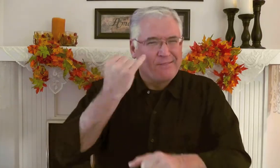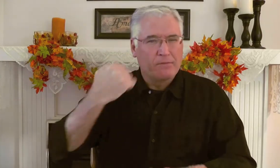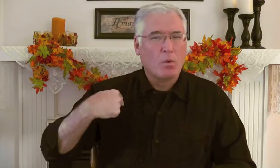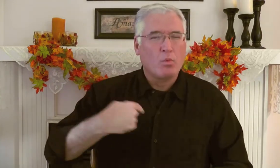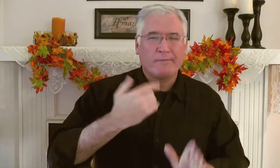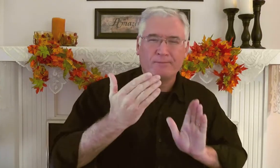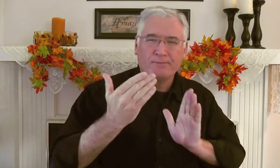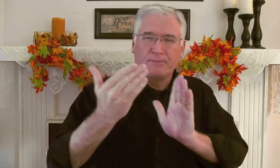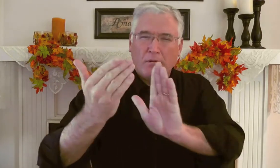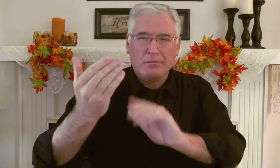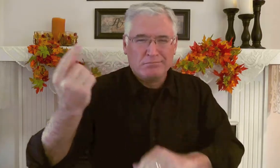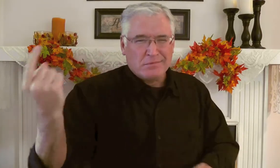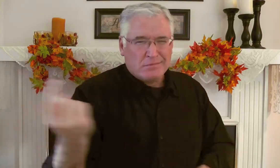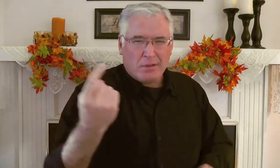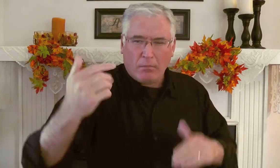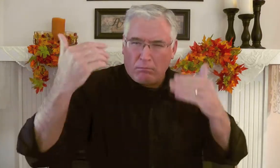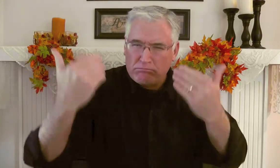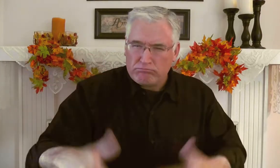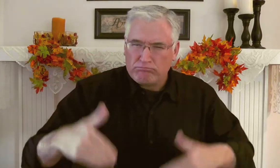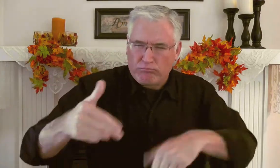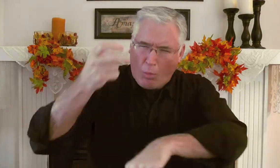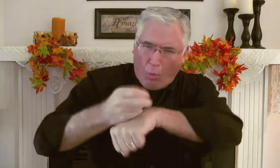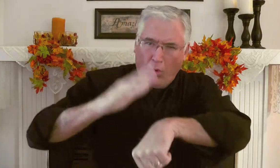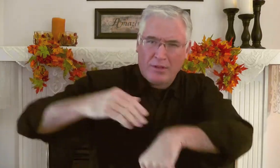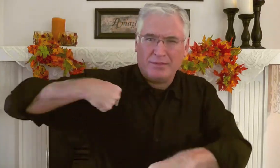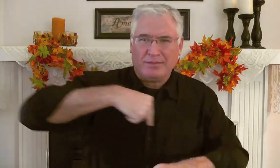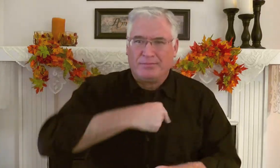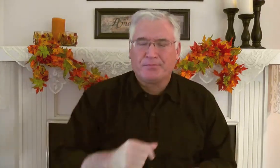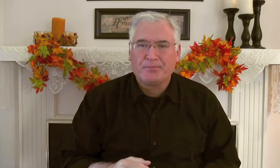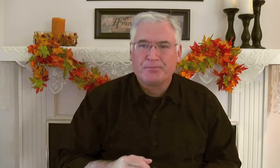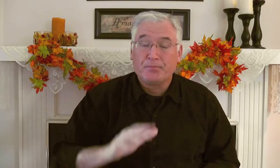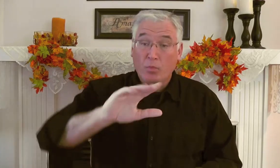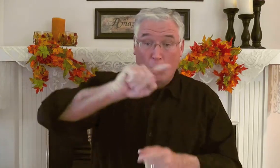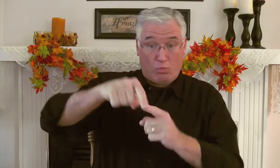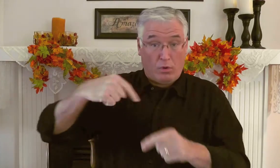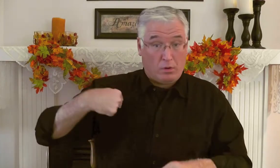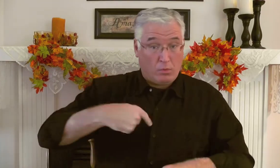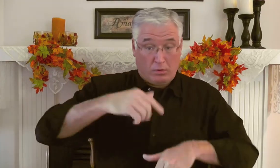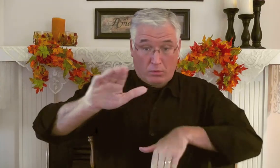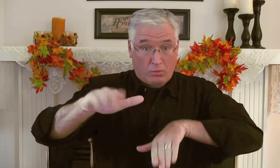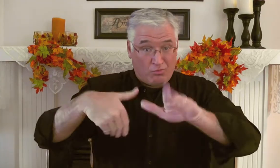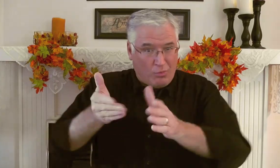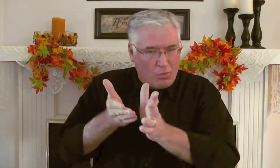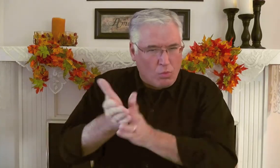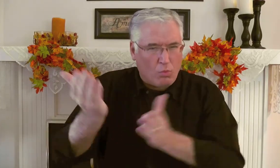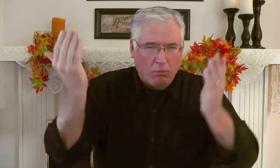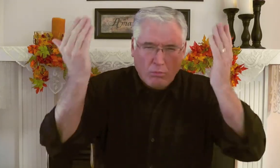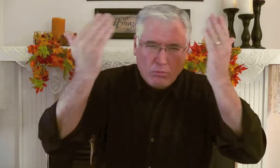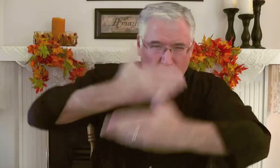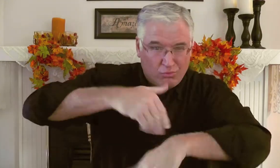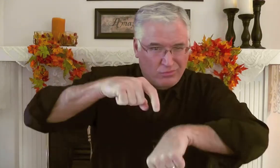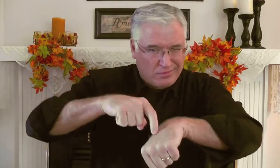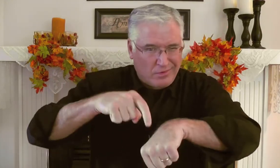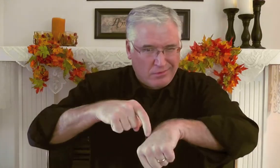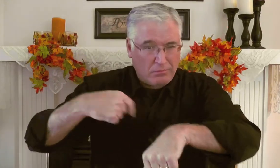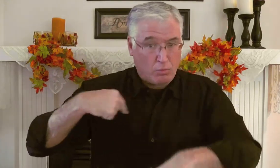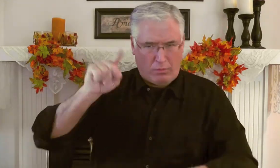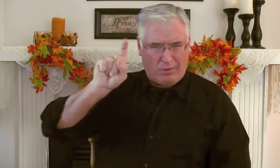and ask him to sustain us when we are confronted with really difficult times, when we walk through the darkest